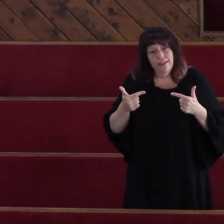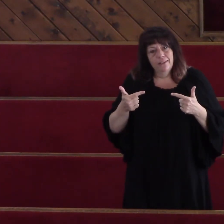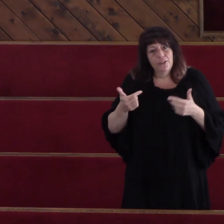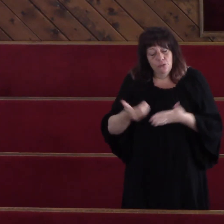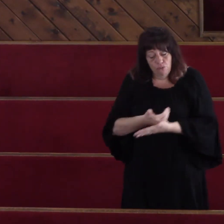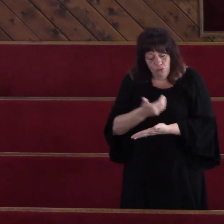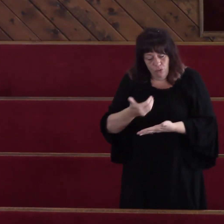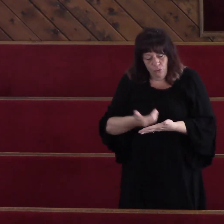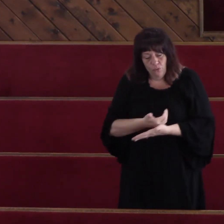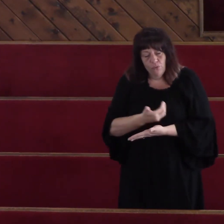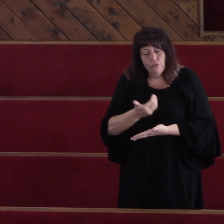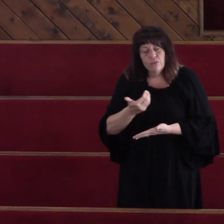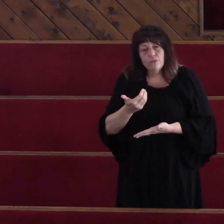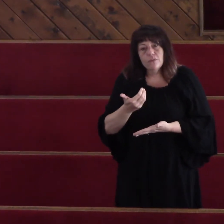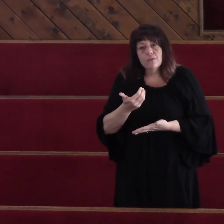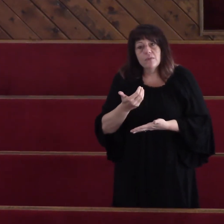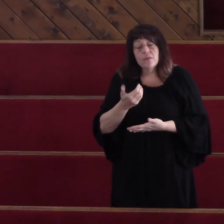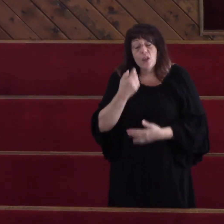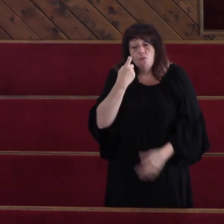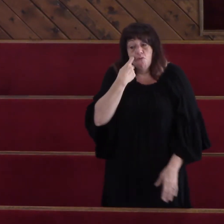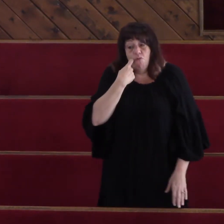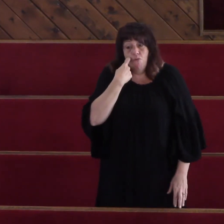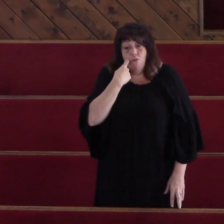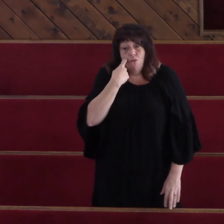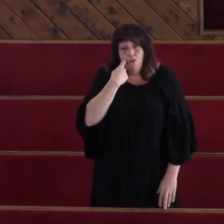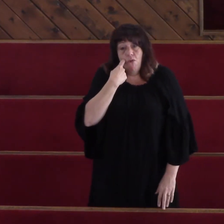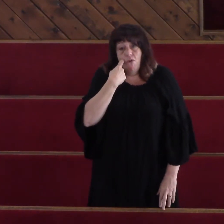I just started living